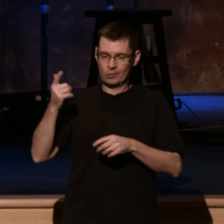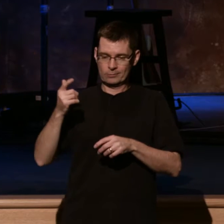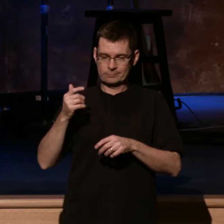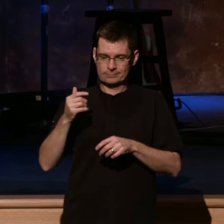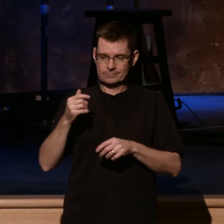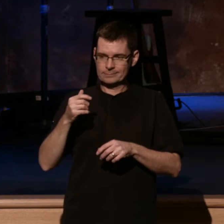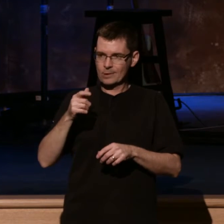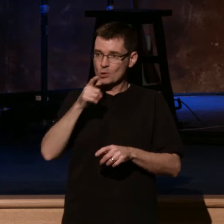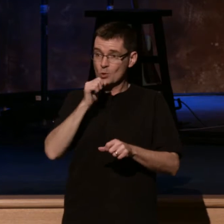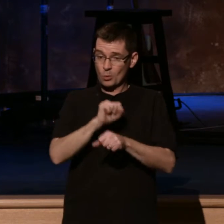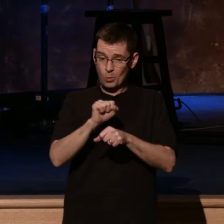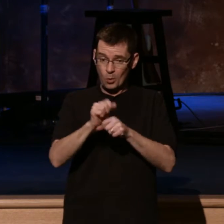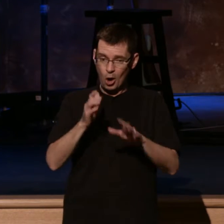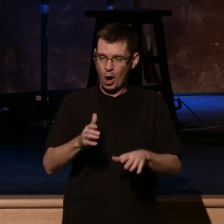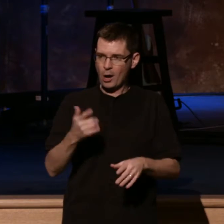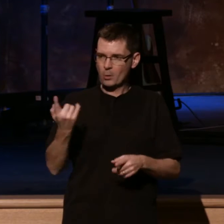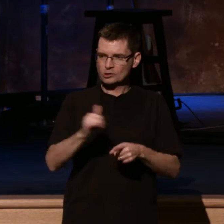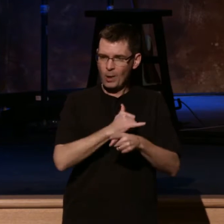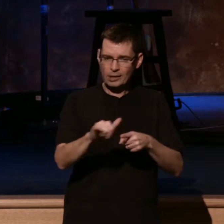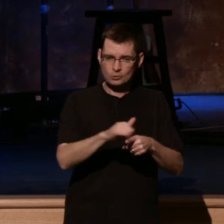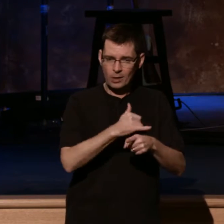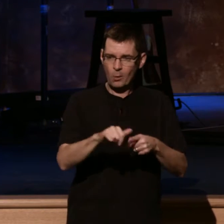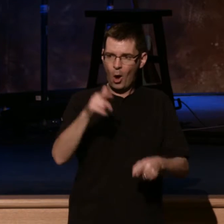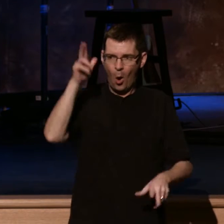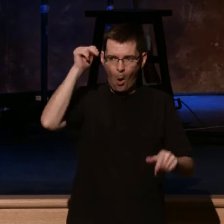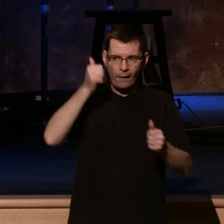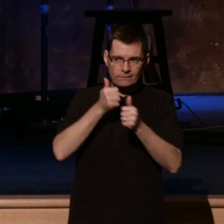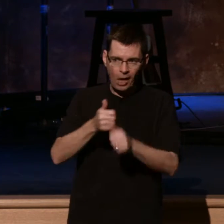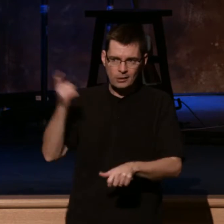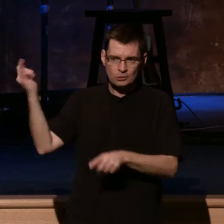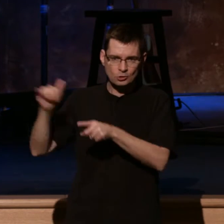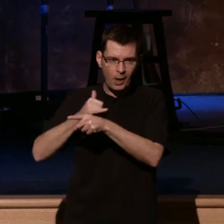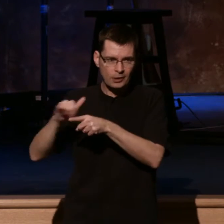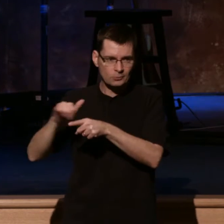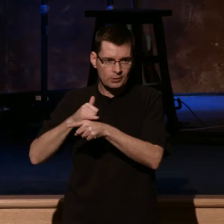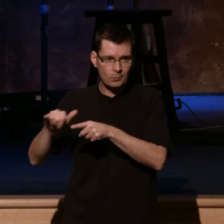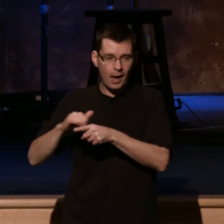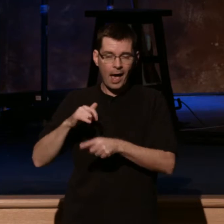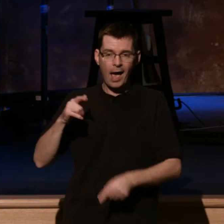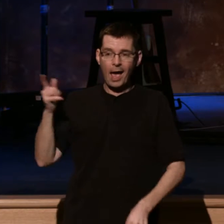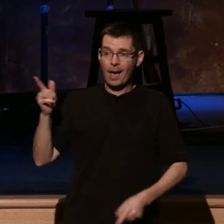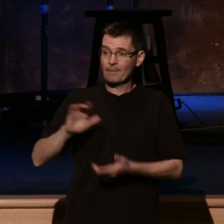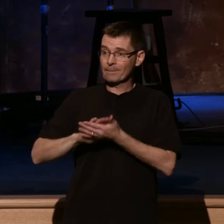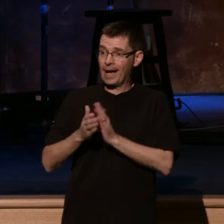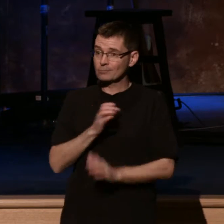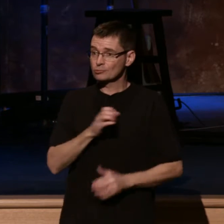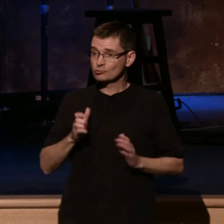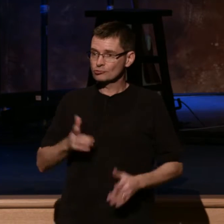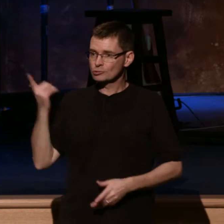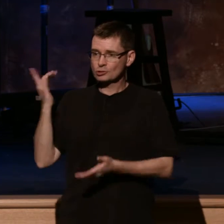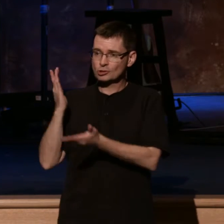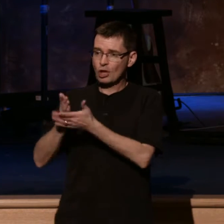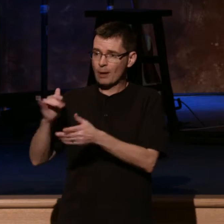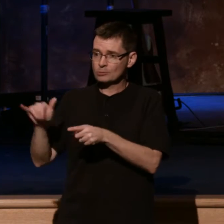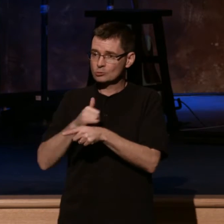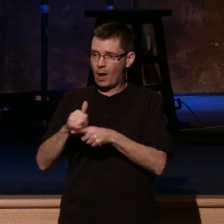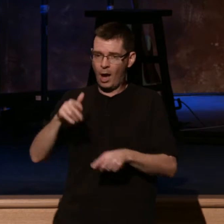God can do this. Look back. Remember the great moments of our lives. In North America,